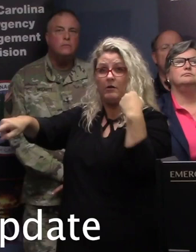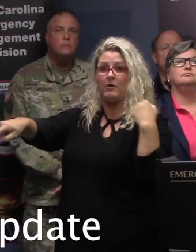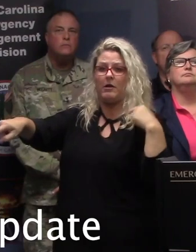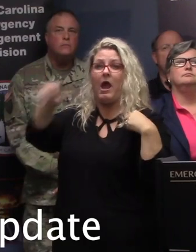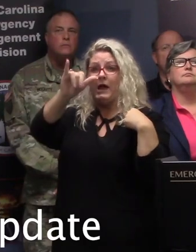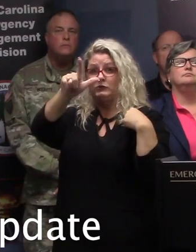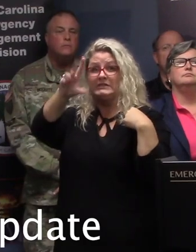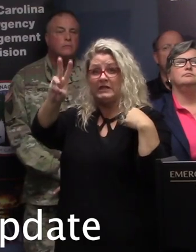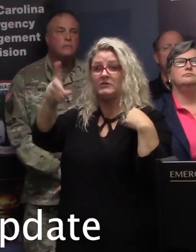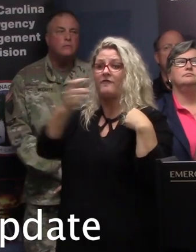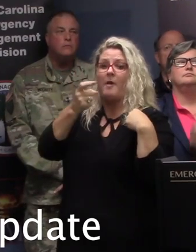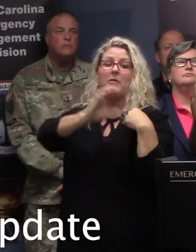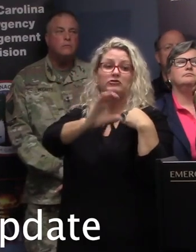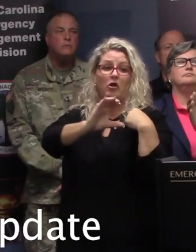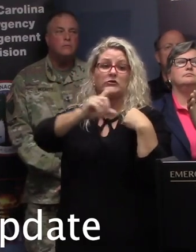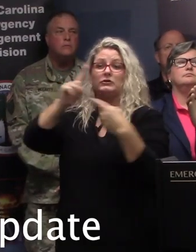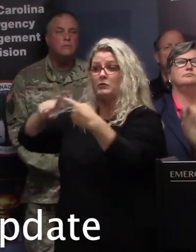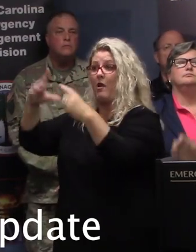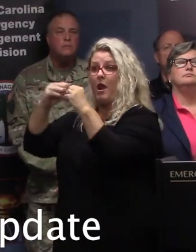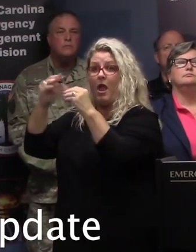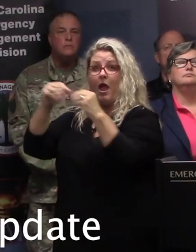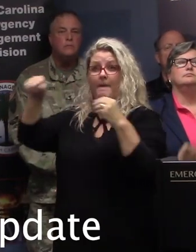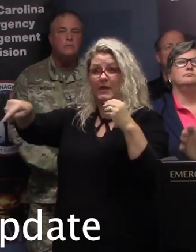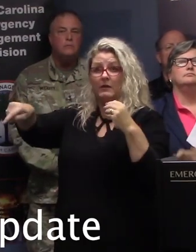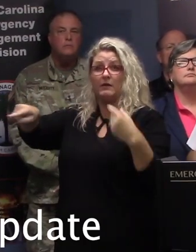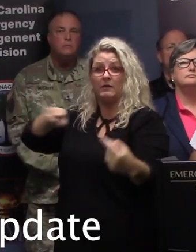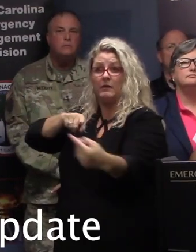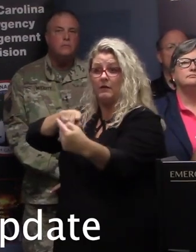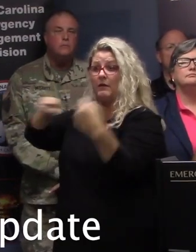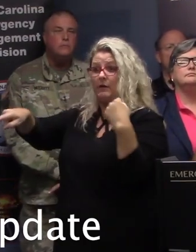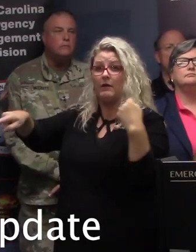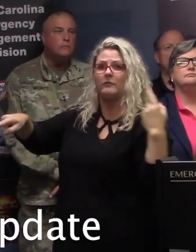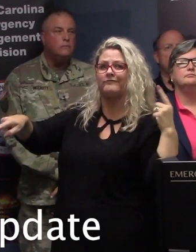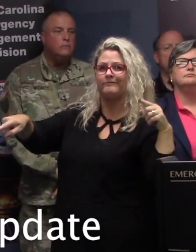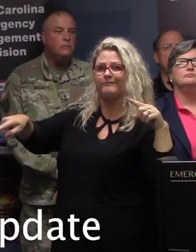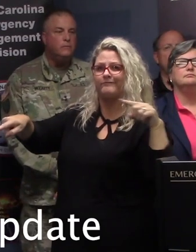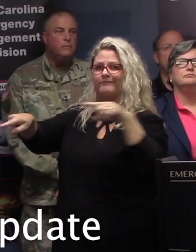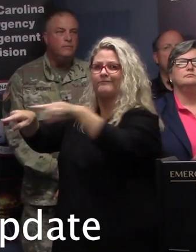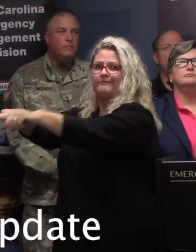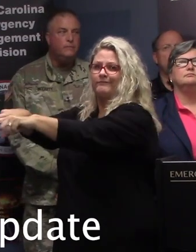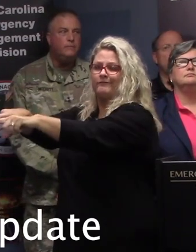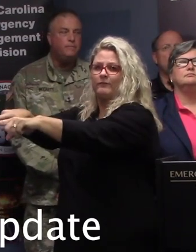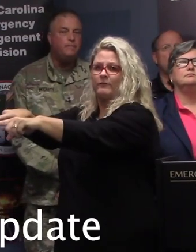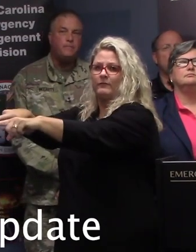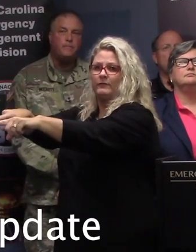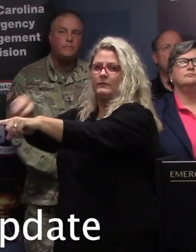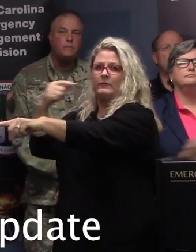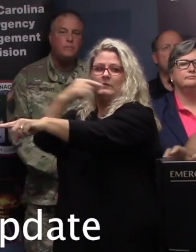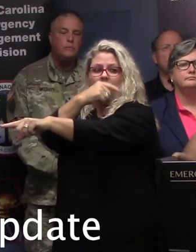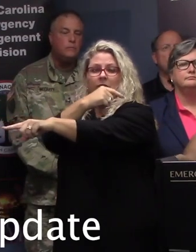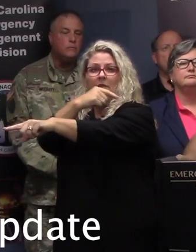-26 from Charleston to Columbia will proceed in the same direction, headed away from the